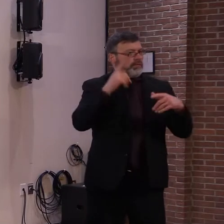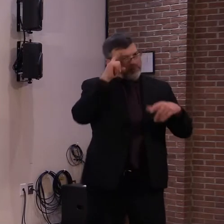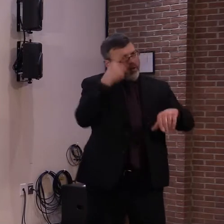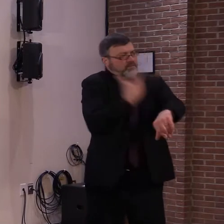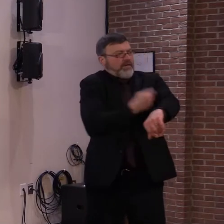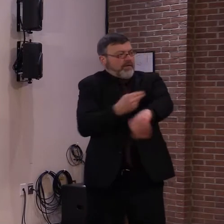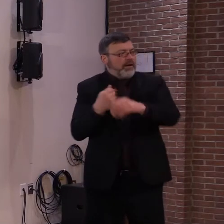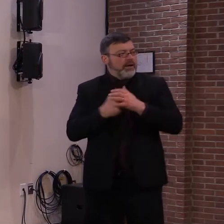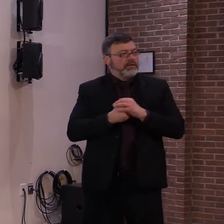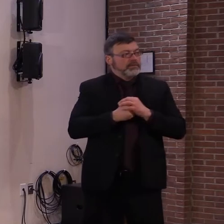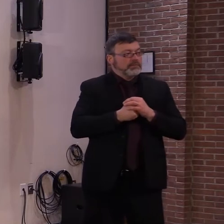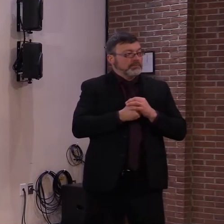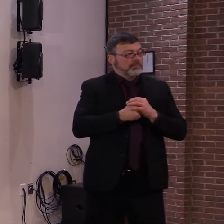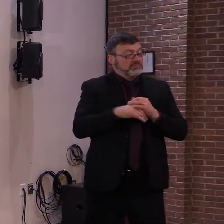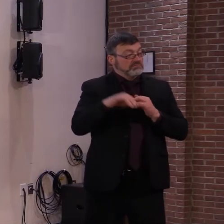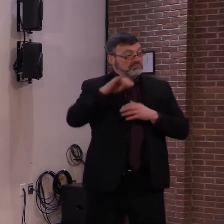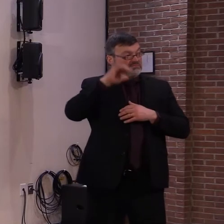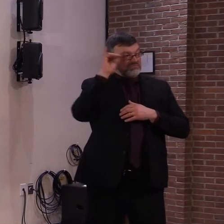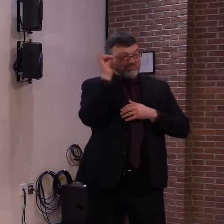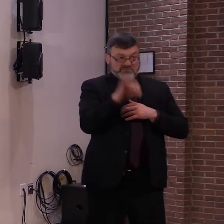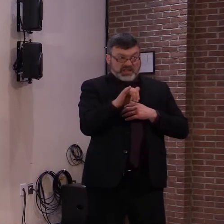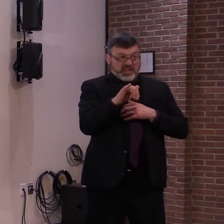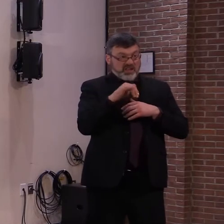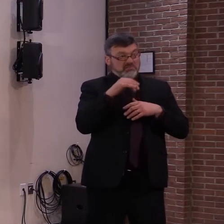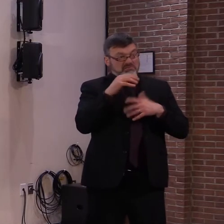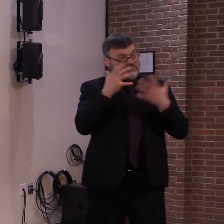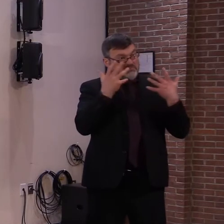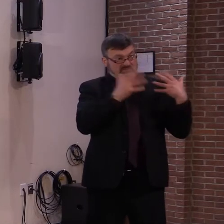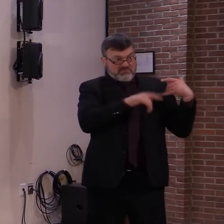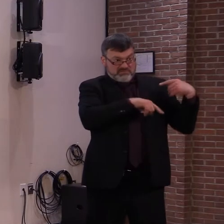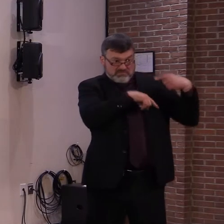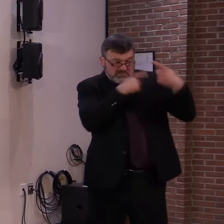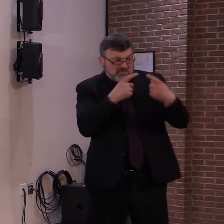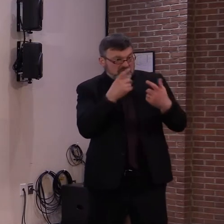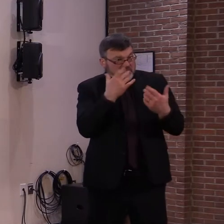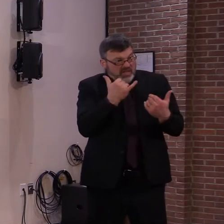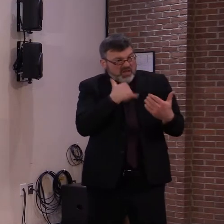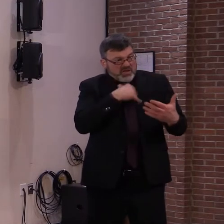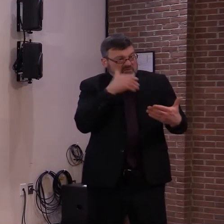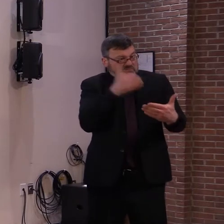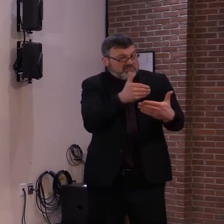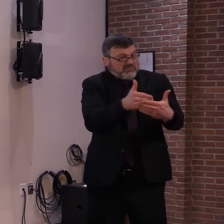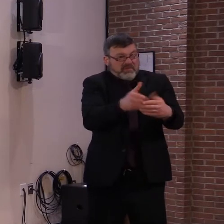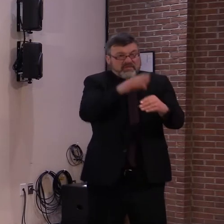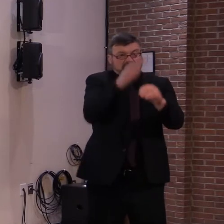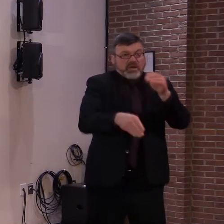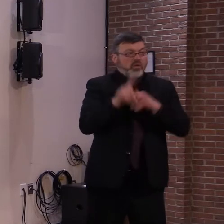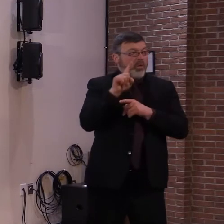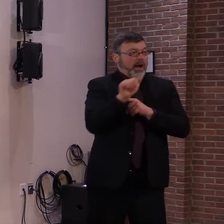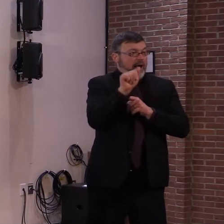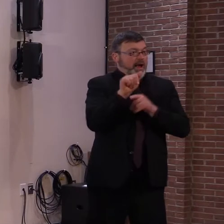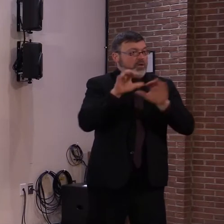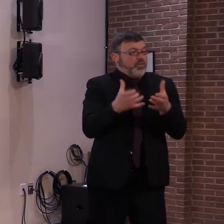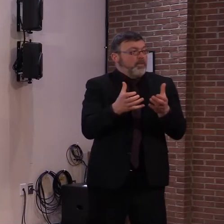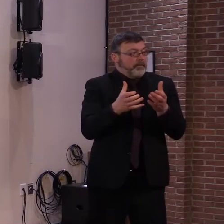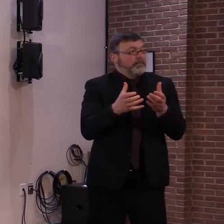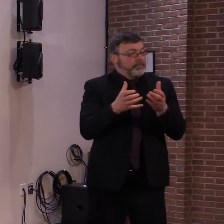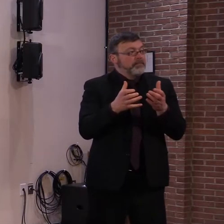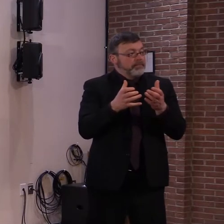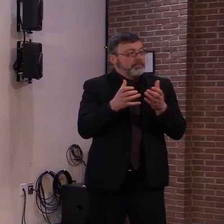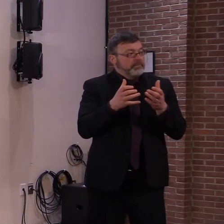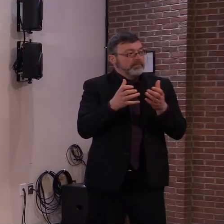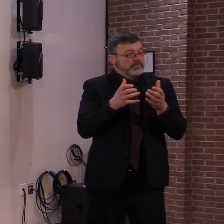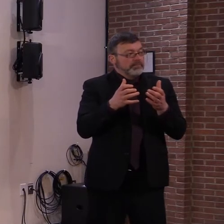with phase 1a, and we can be proud of this accomplishment, even though we know there's